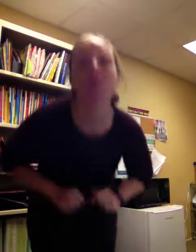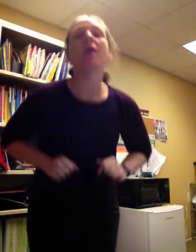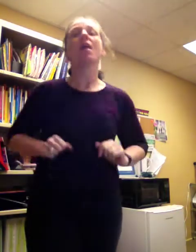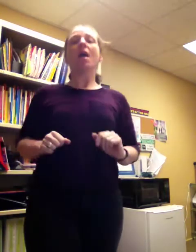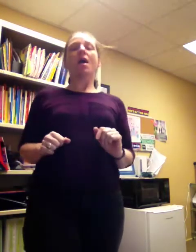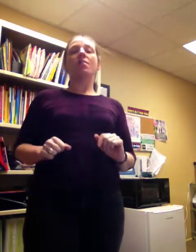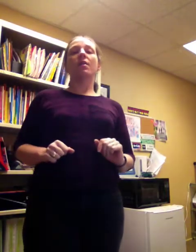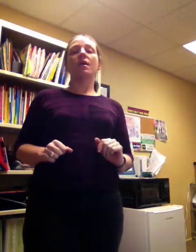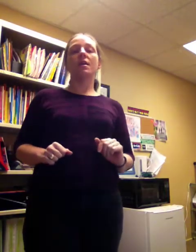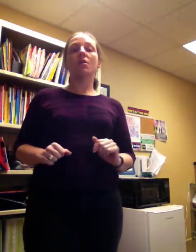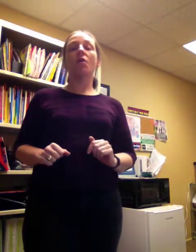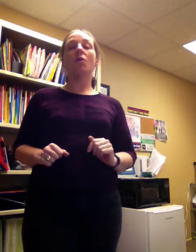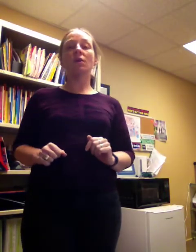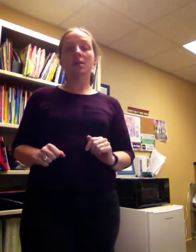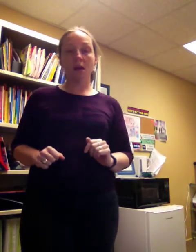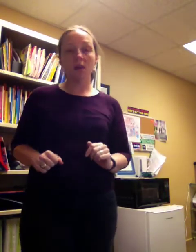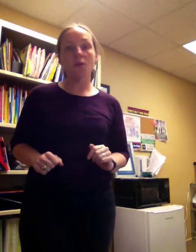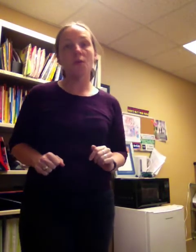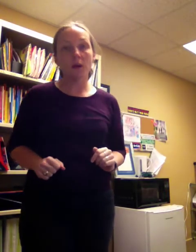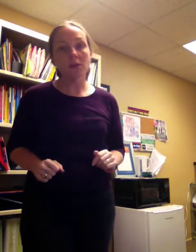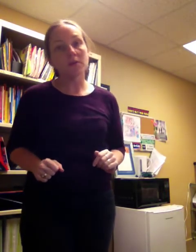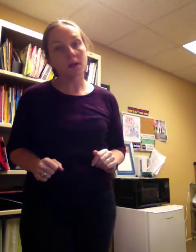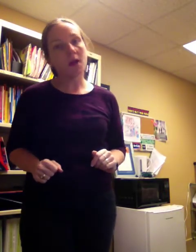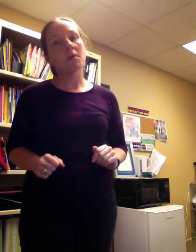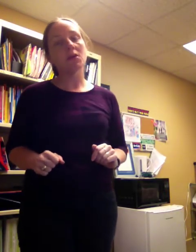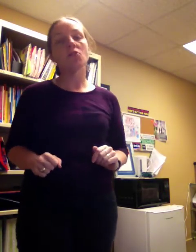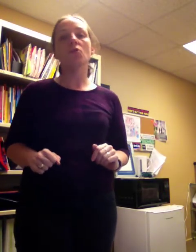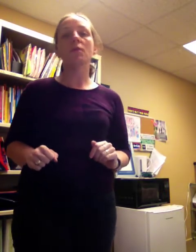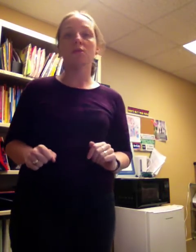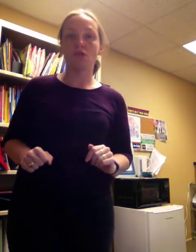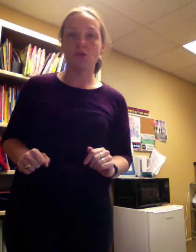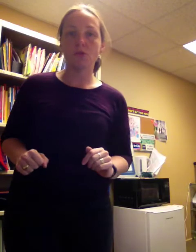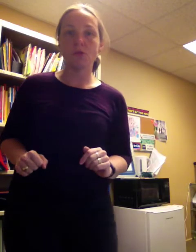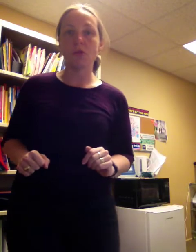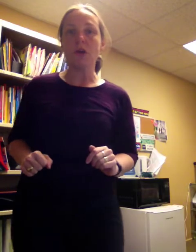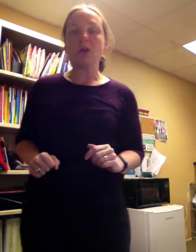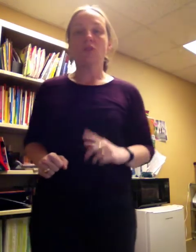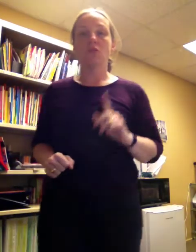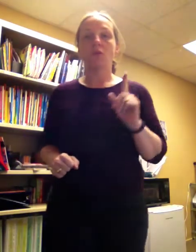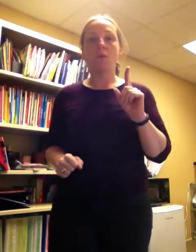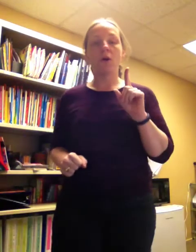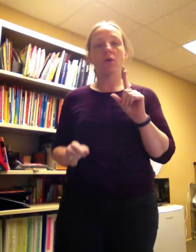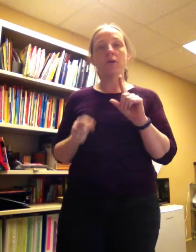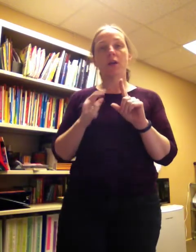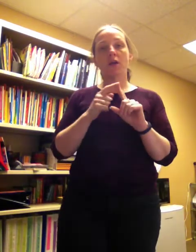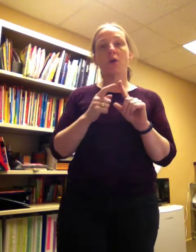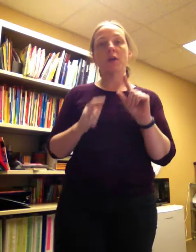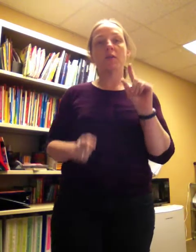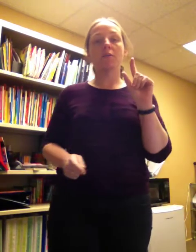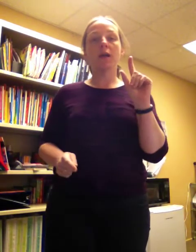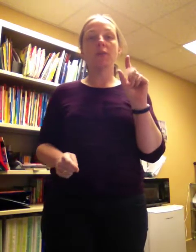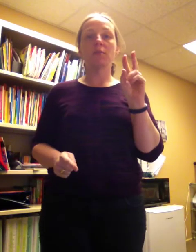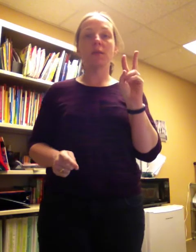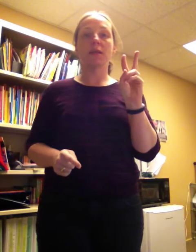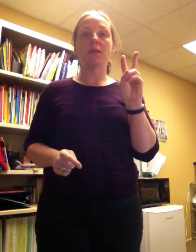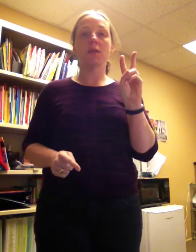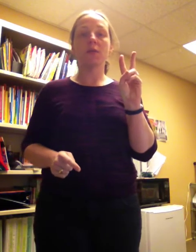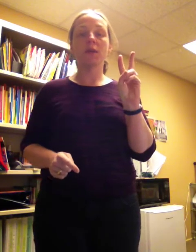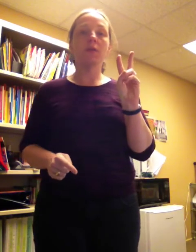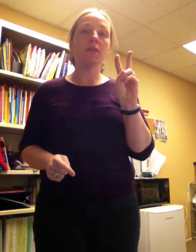ground, and then he called another one to come and do it too. So that one gorilla, go get a friend, be another gorilla in